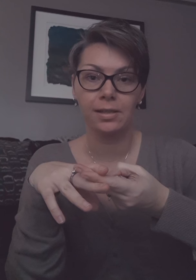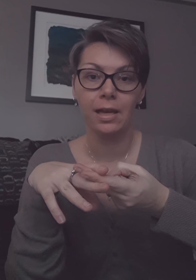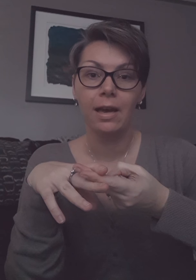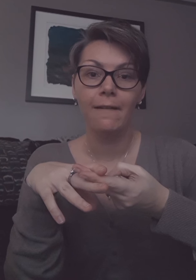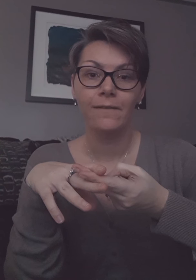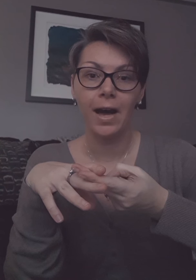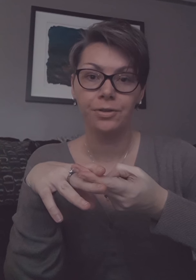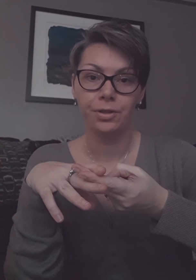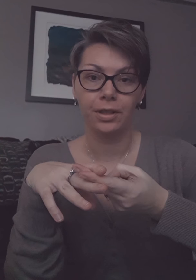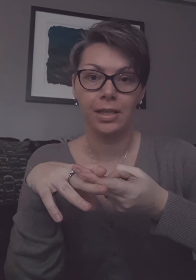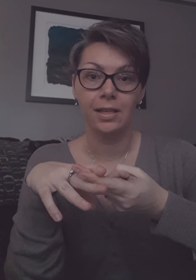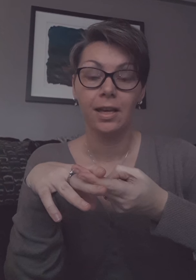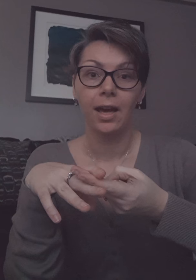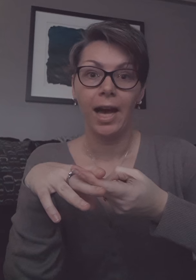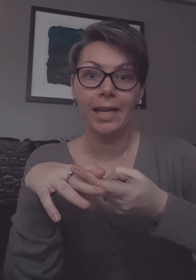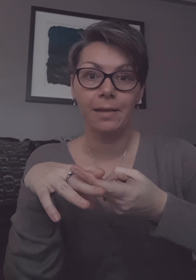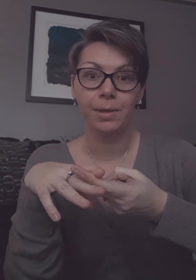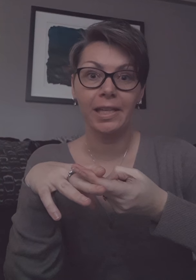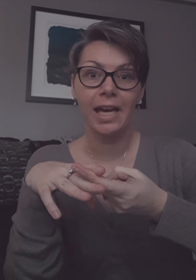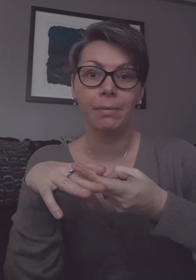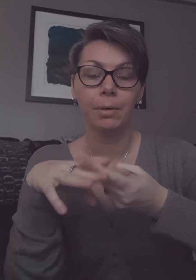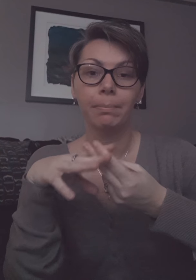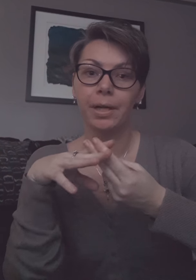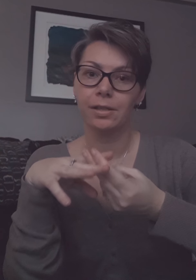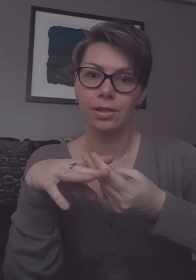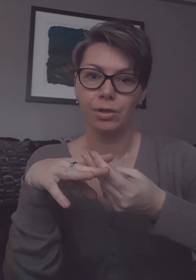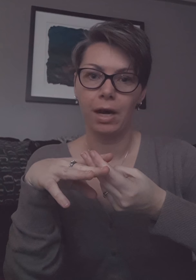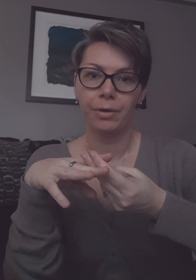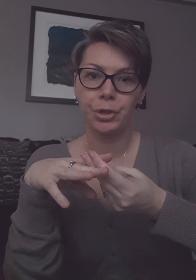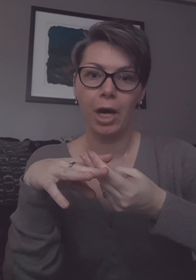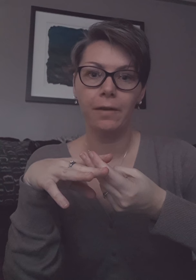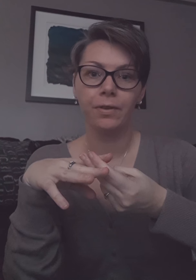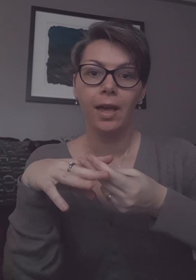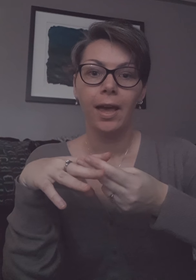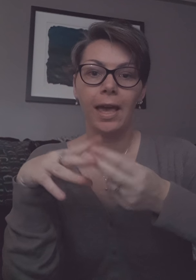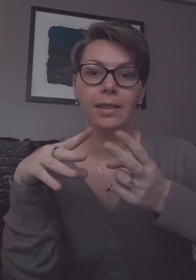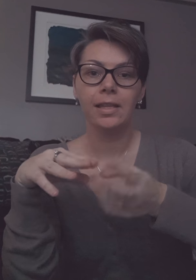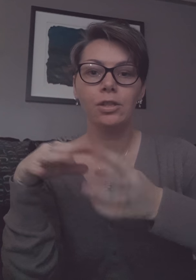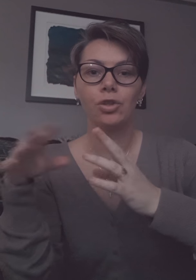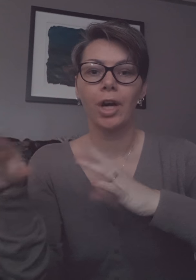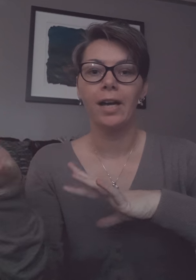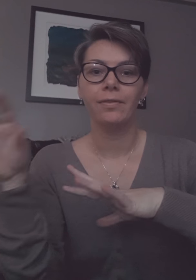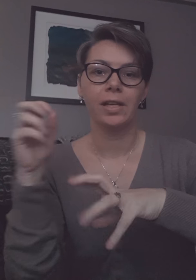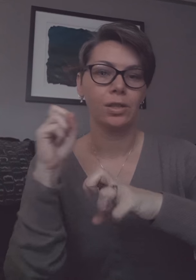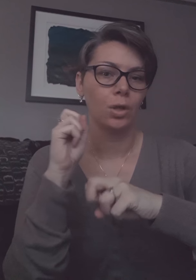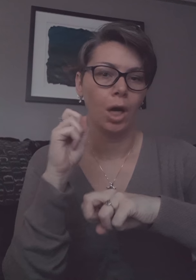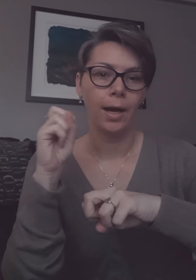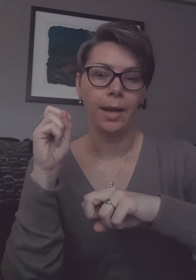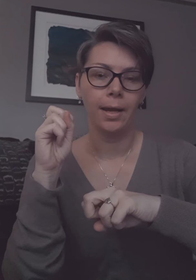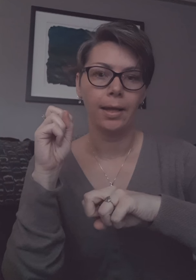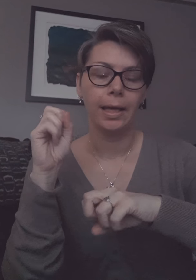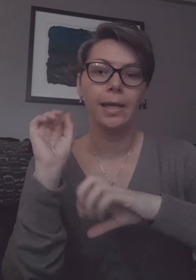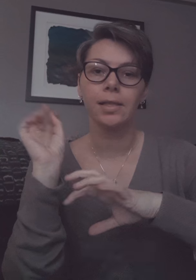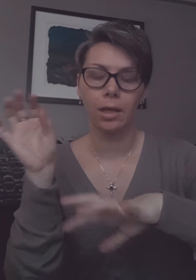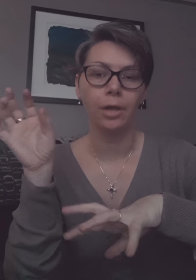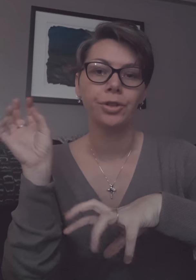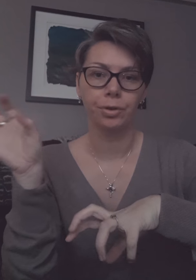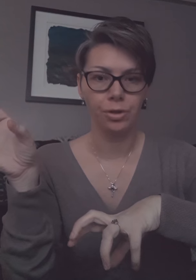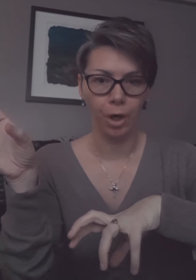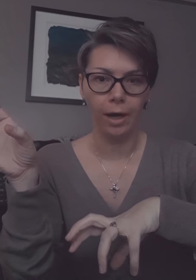vaginally at 8 p.m but it's a two-hour drive and this drive is not like it's a country drive